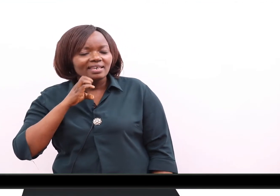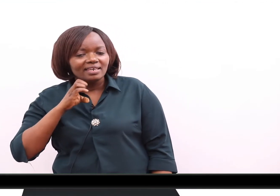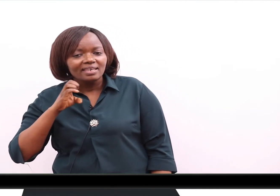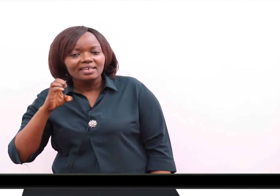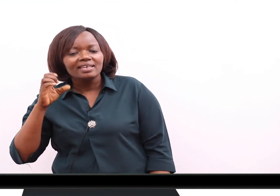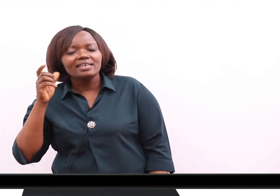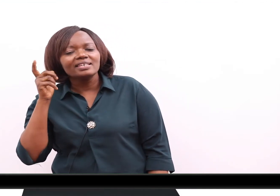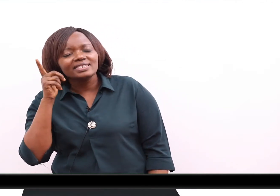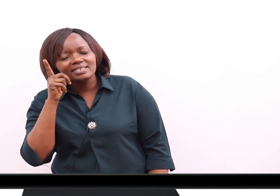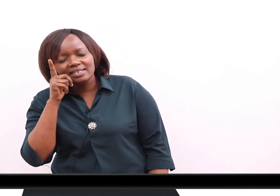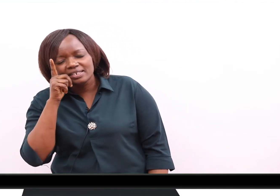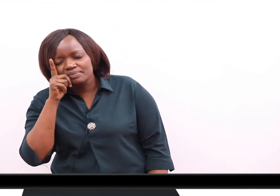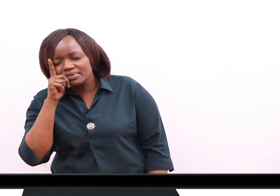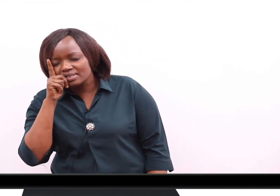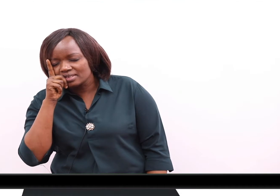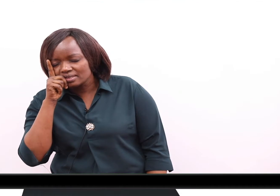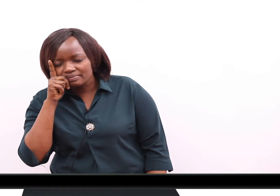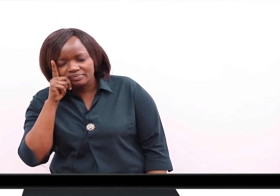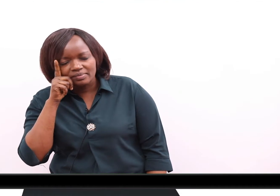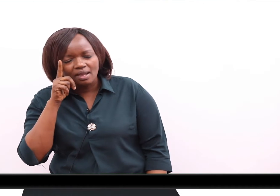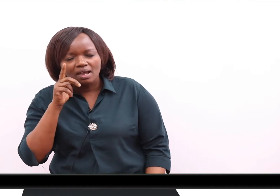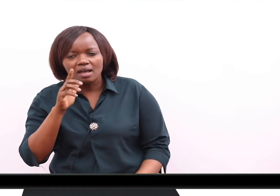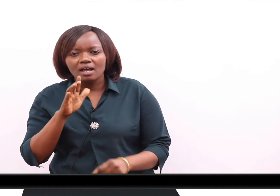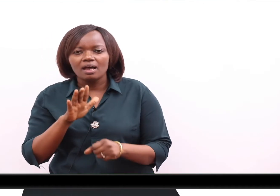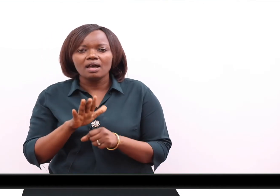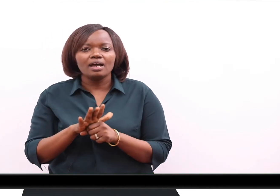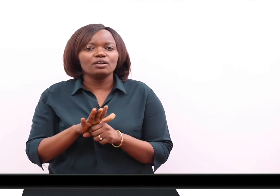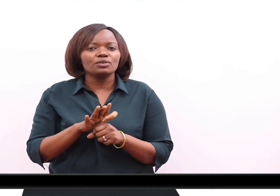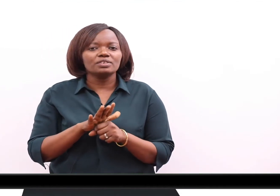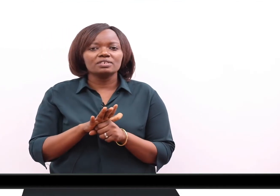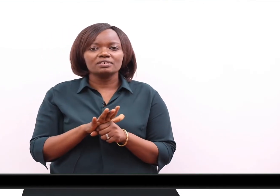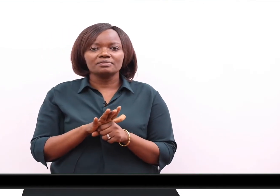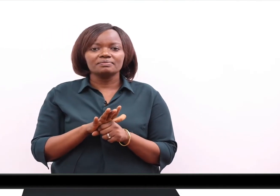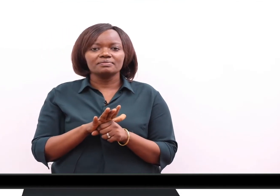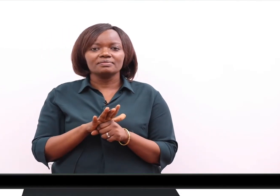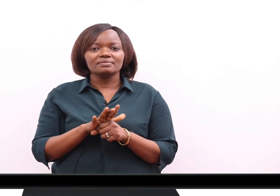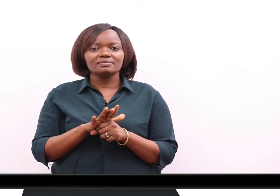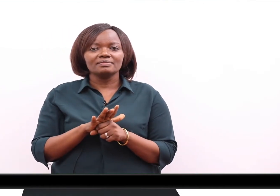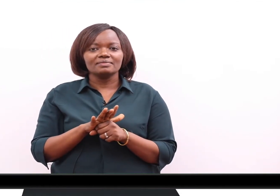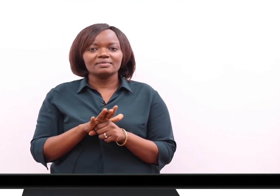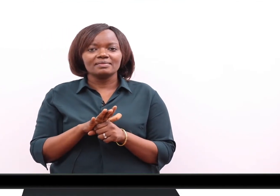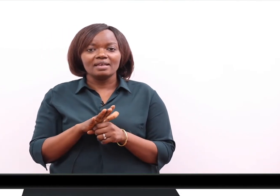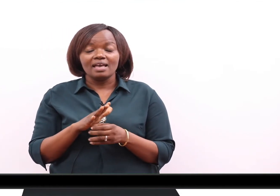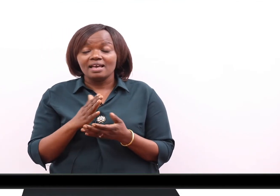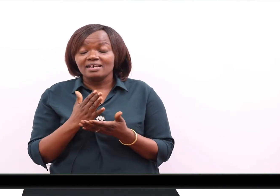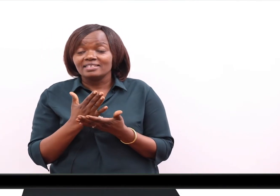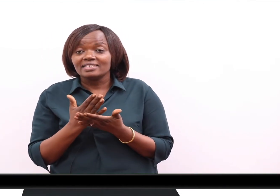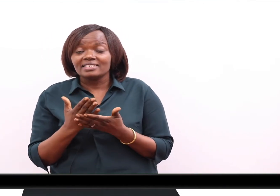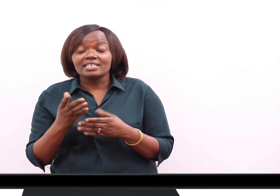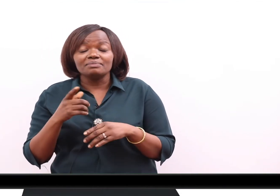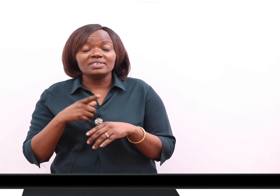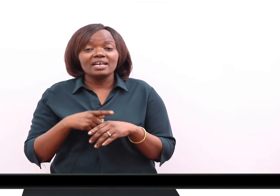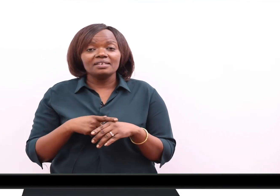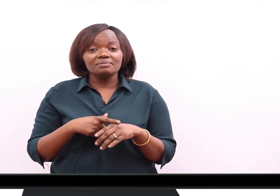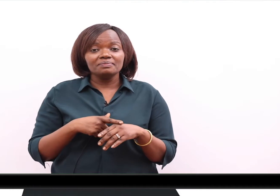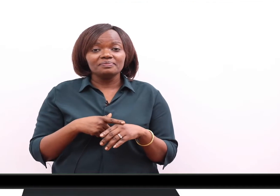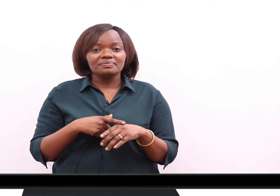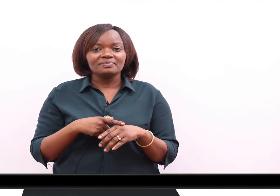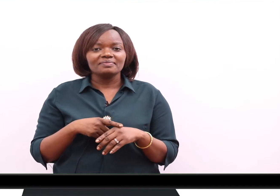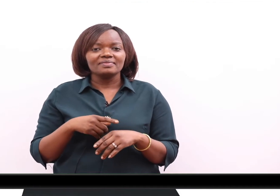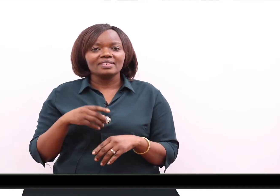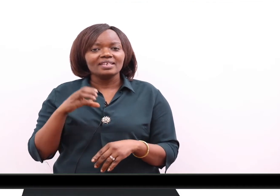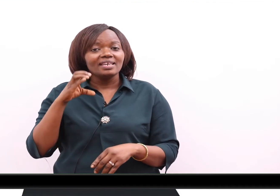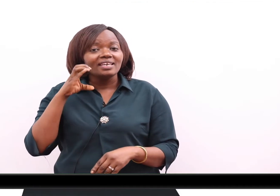He sleeps a lot. Some time